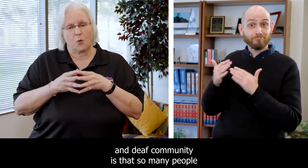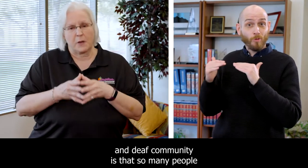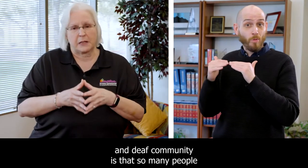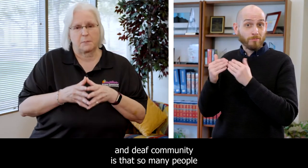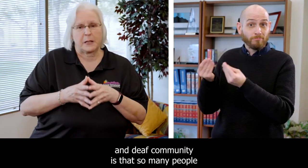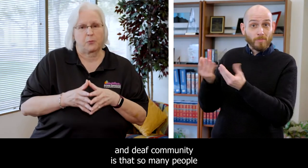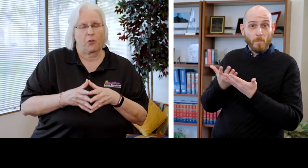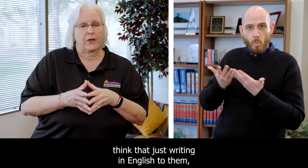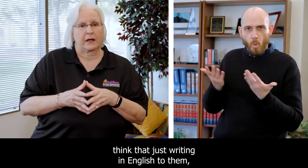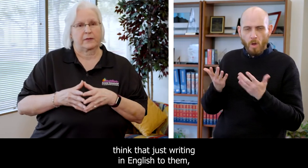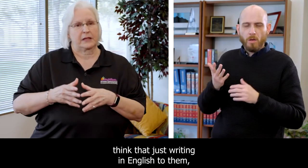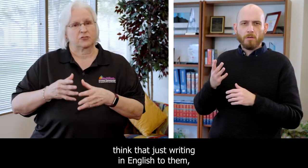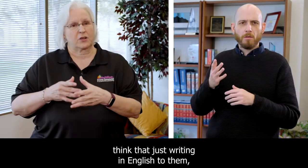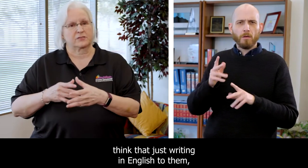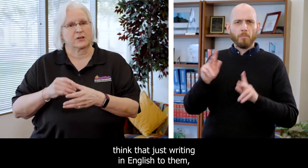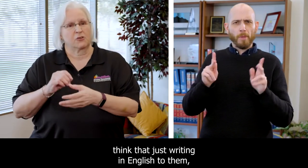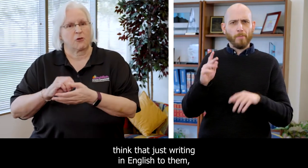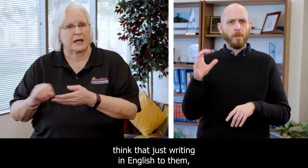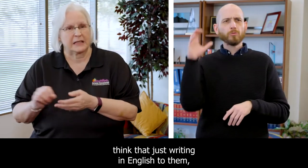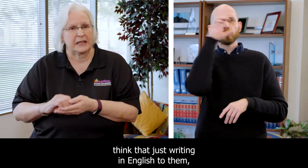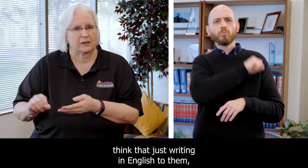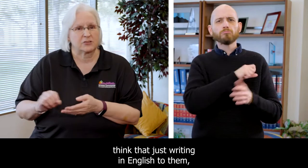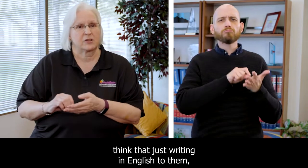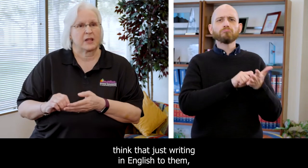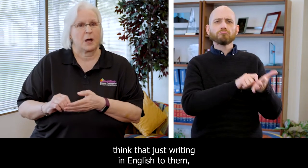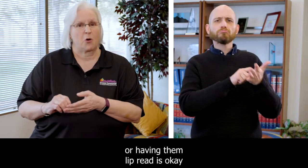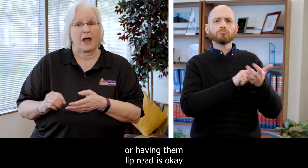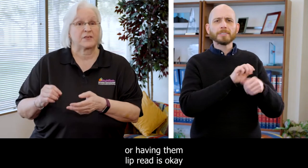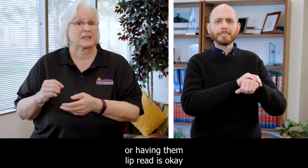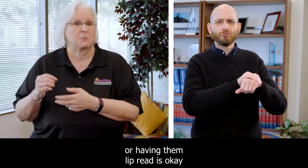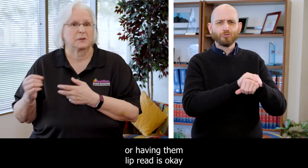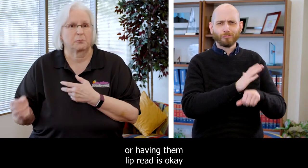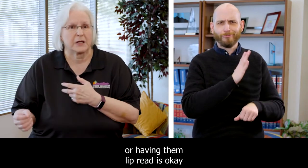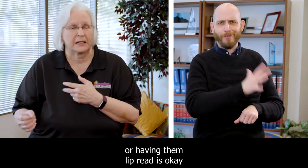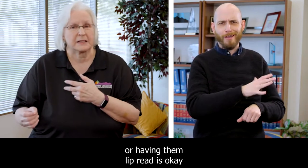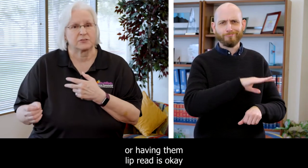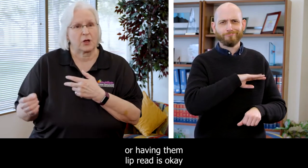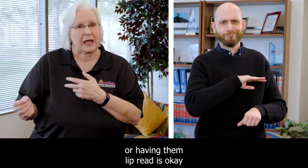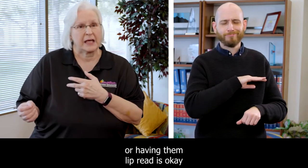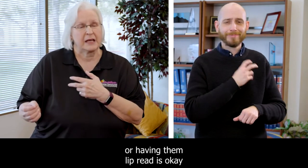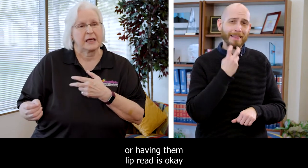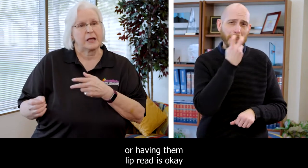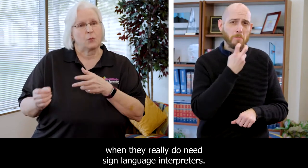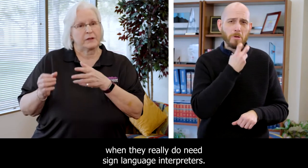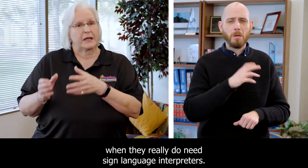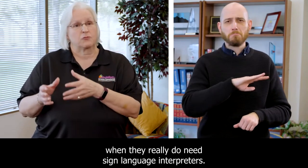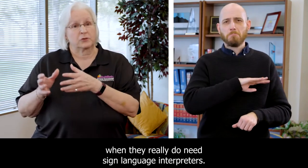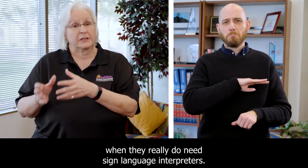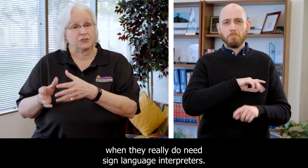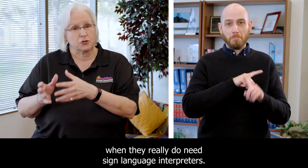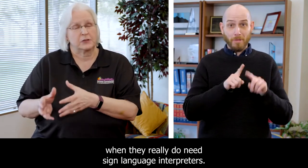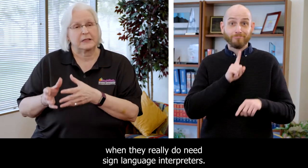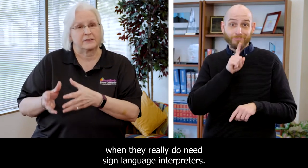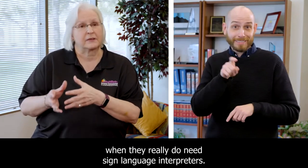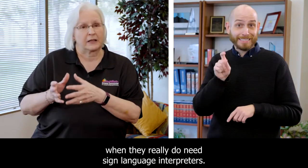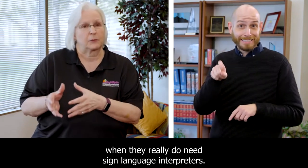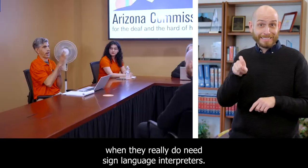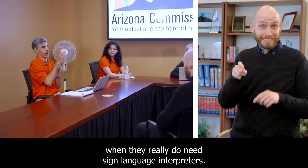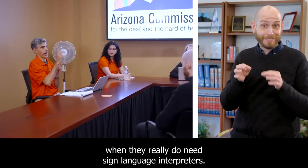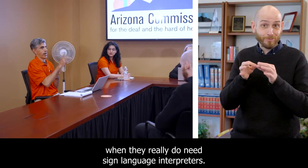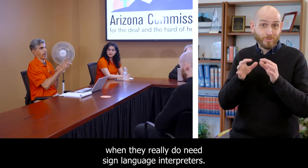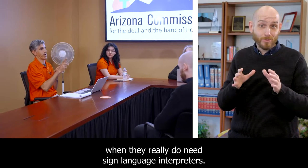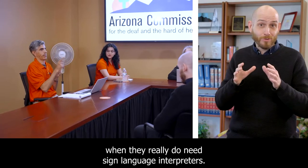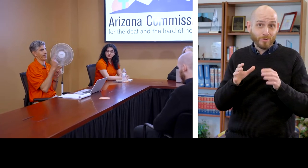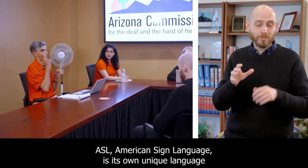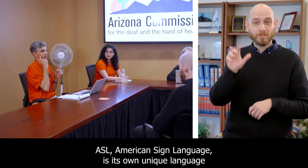so many people think that just writing in English to them or having them lipread is okay, when they really do need sign